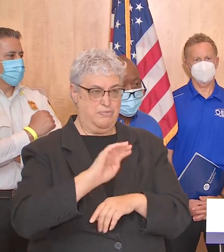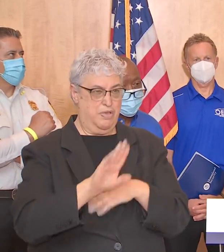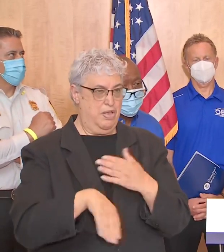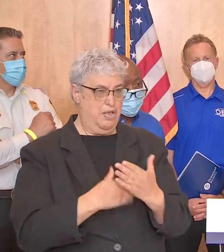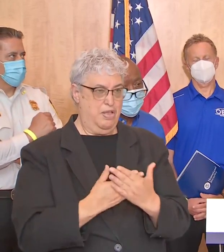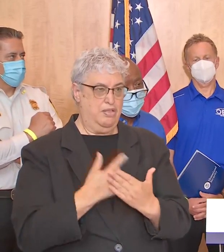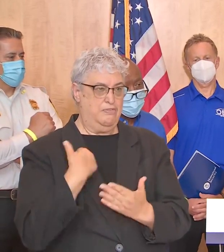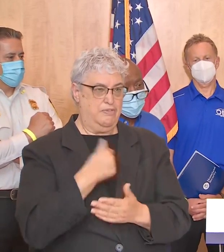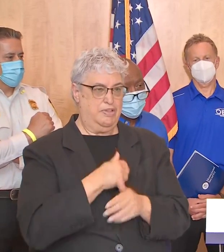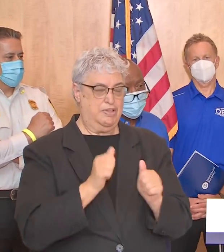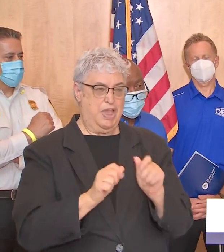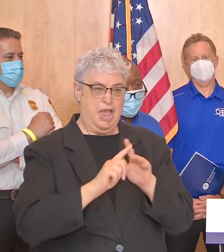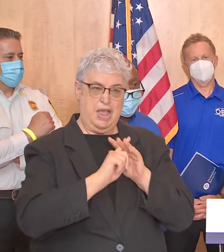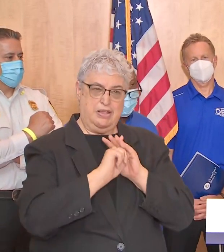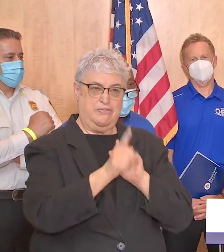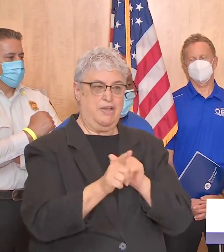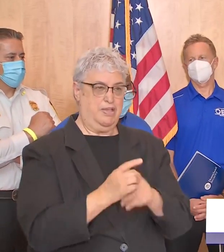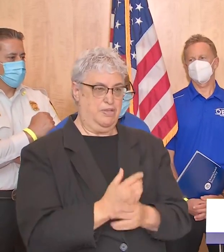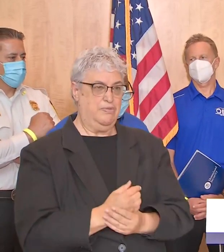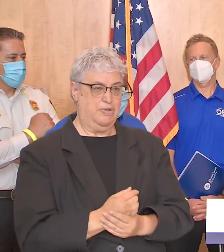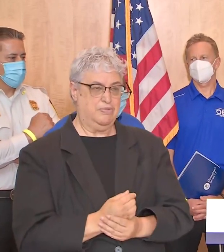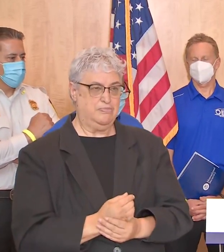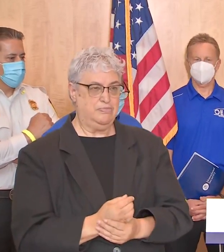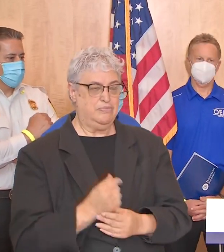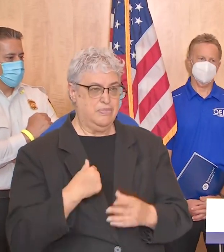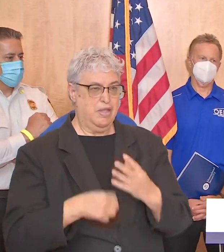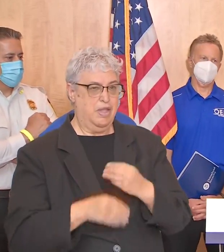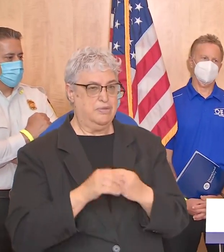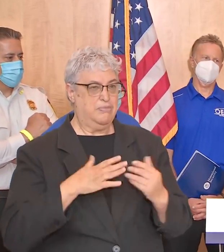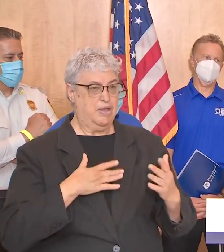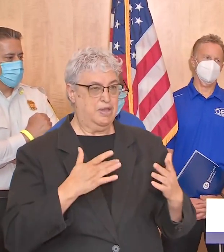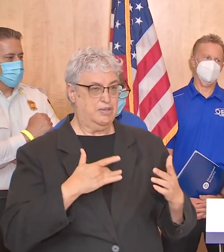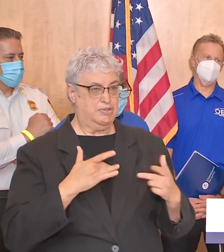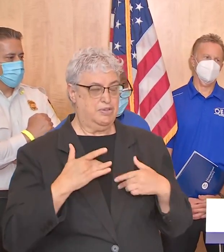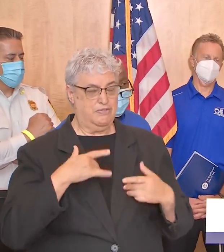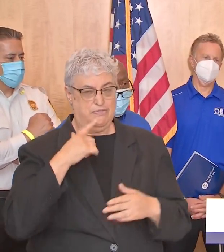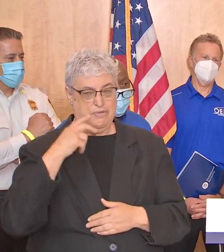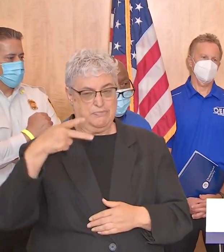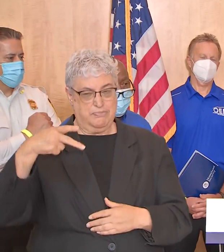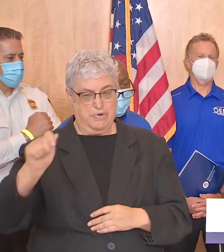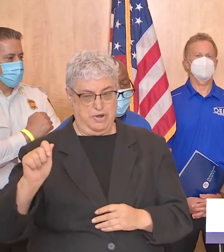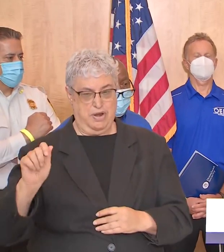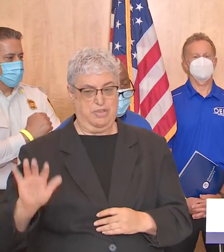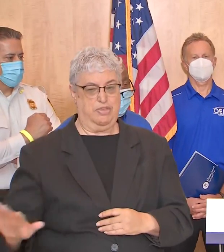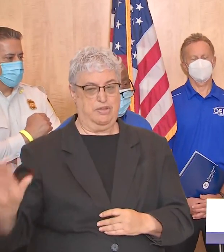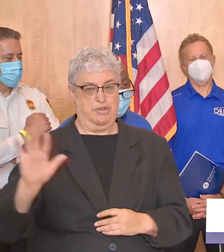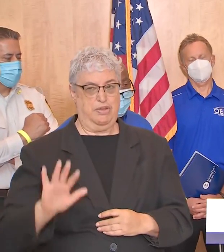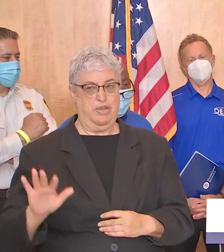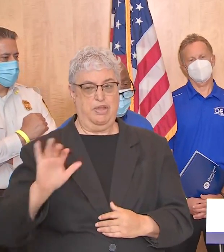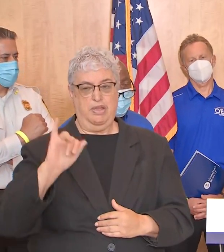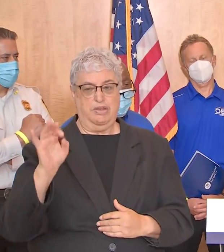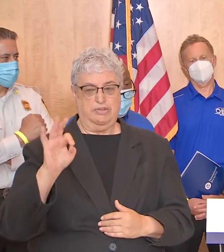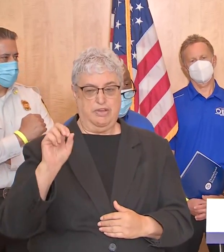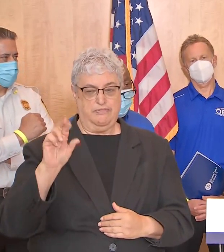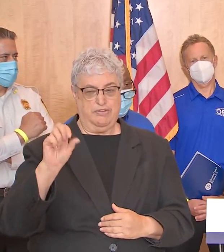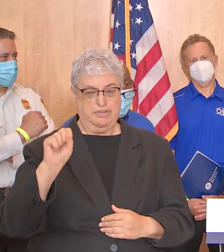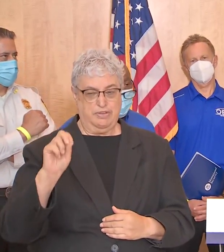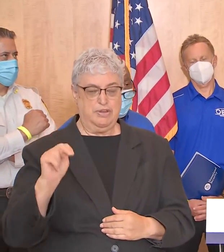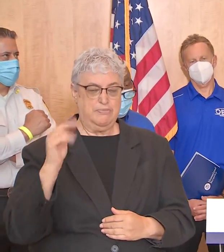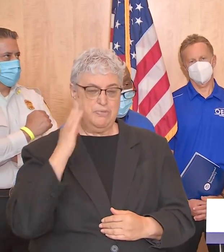us to be able to evacuate i want to add my concern for those in port arthur and the jefferson beaumont